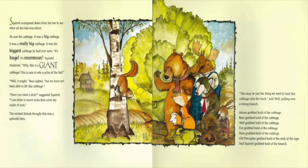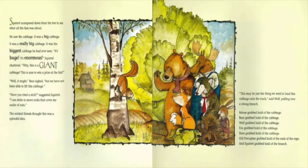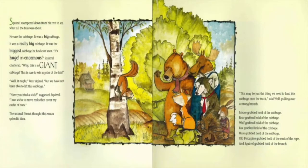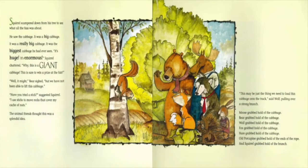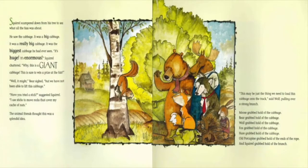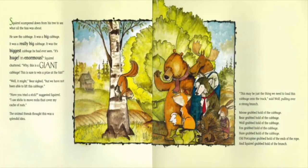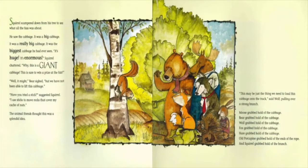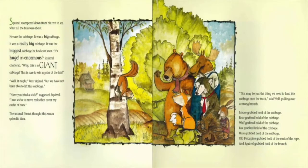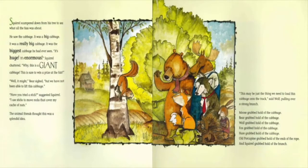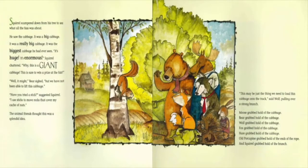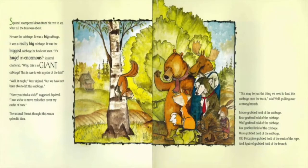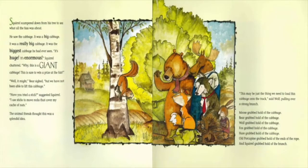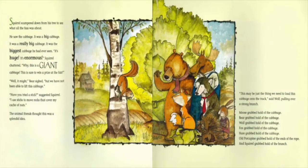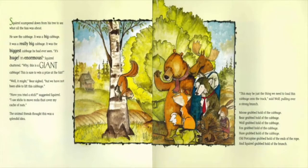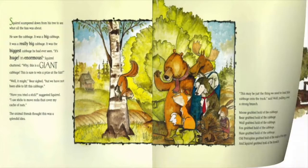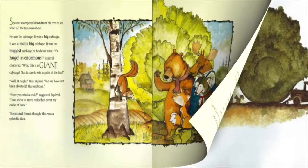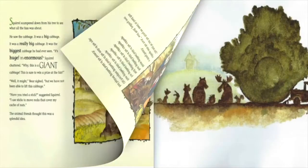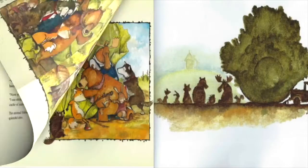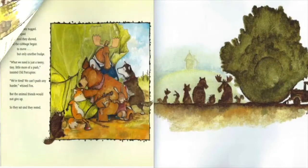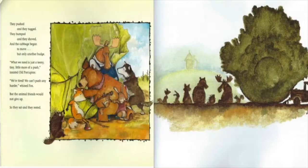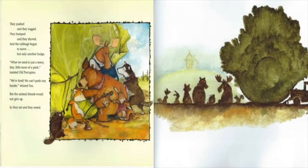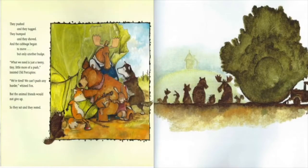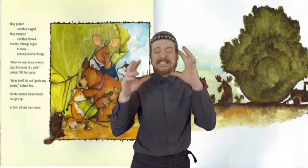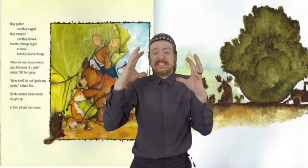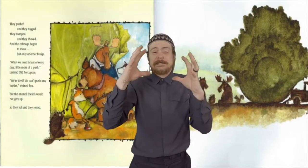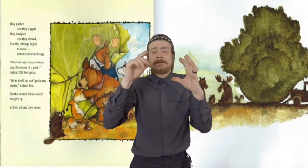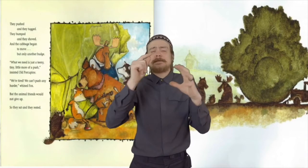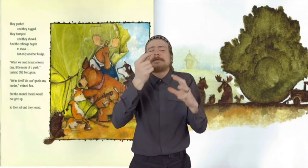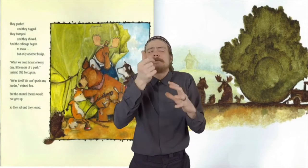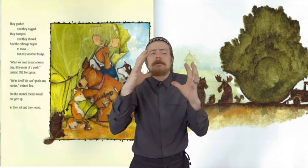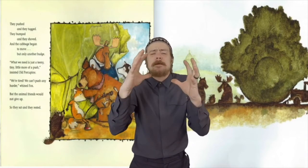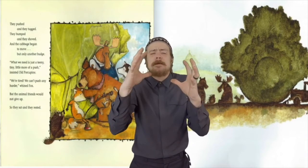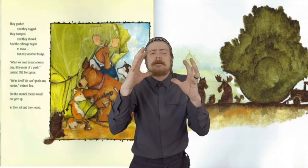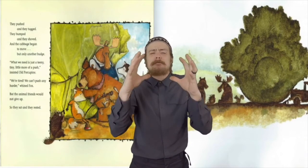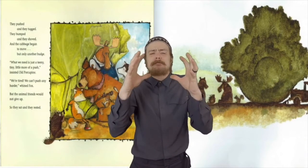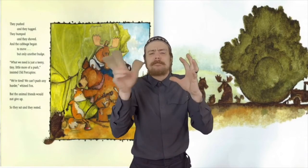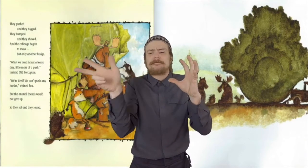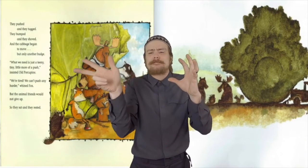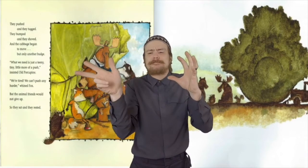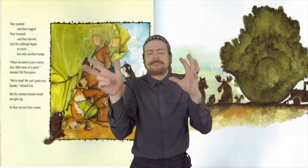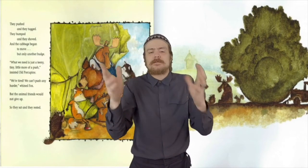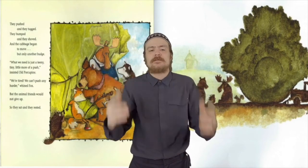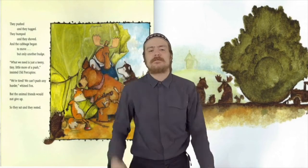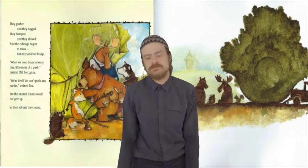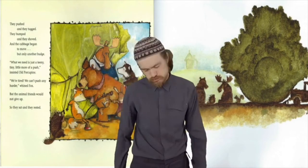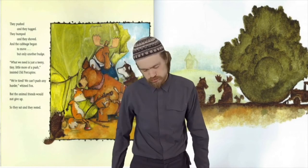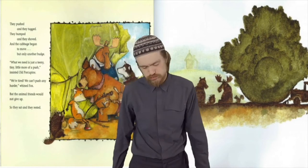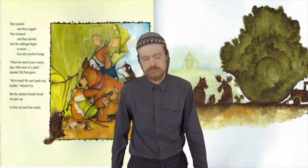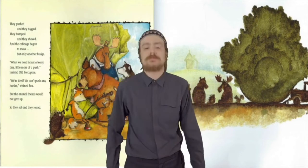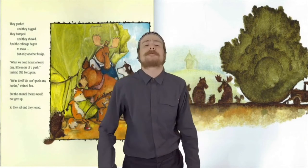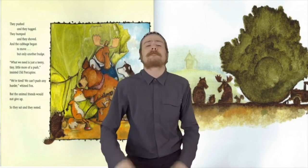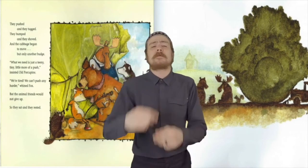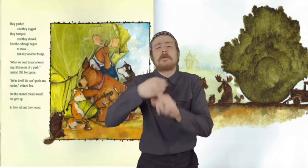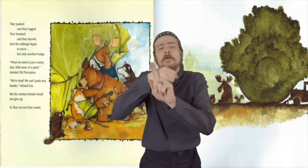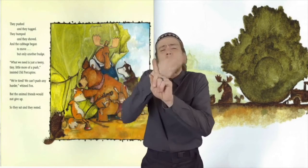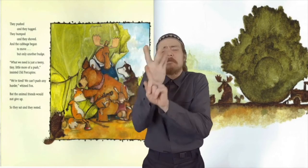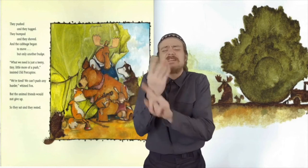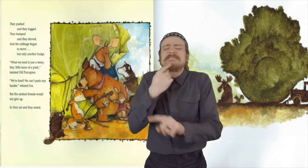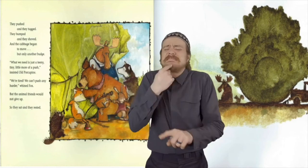Squirrel grabbed hold of the branch. They pushed and they tugged. They bumped and they shoved. And the cabbage began to